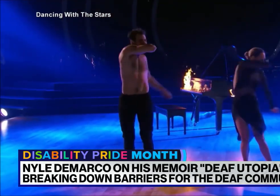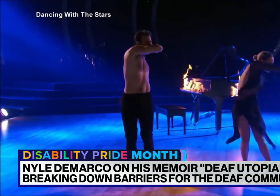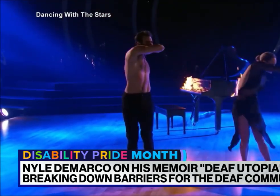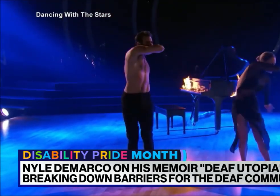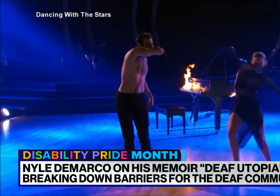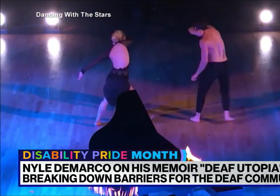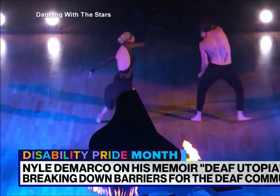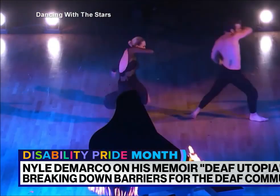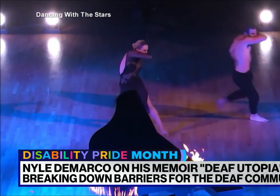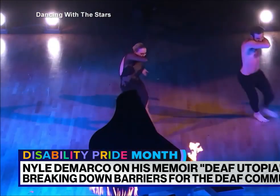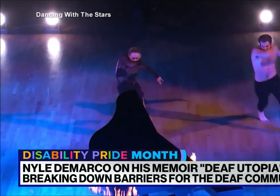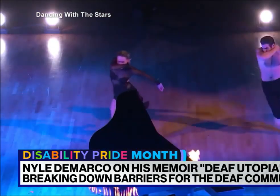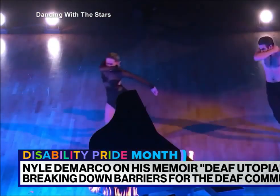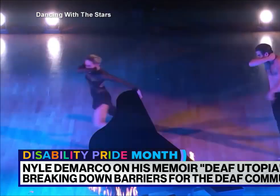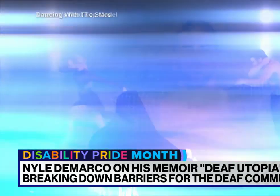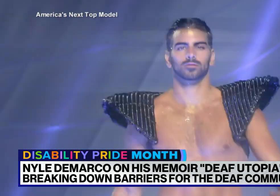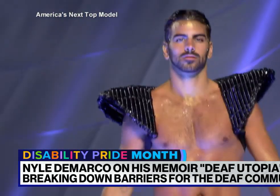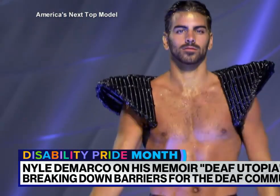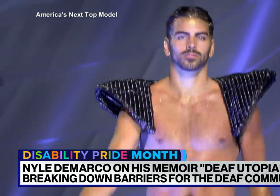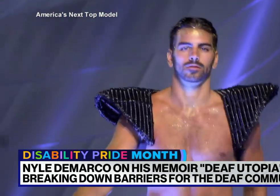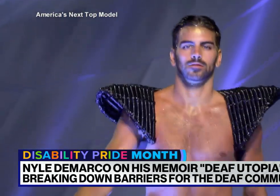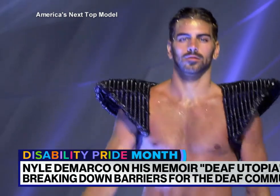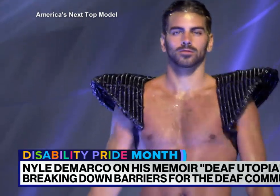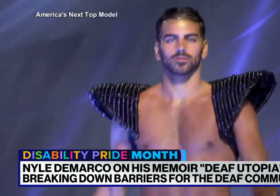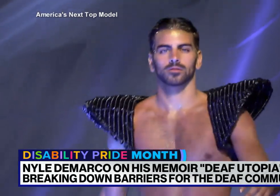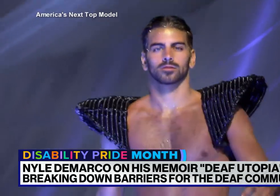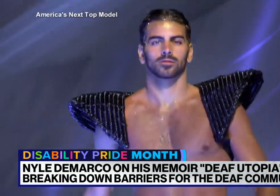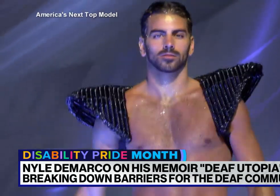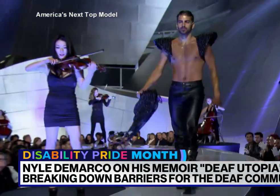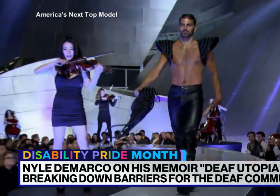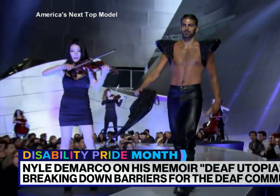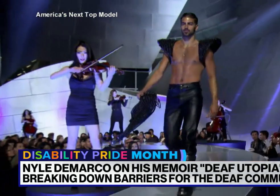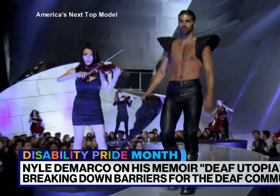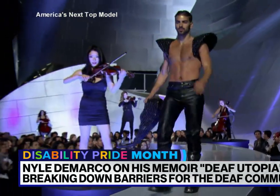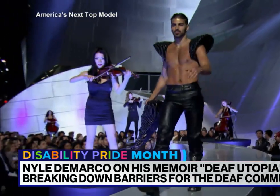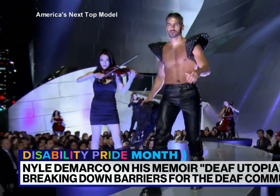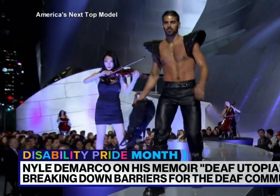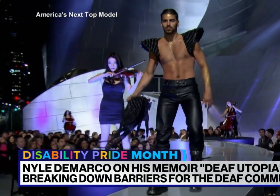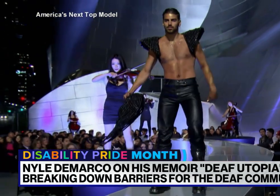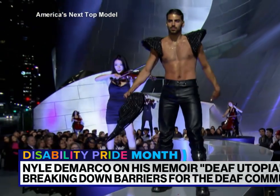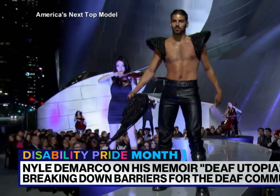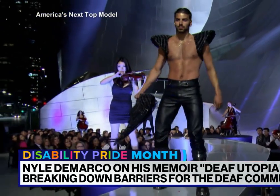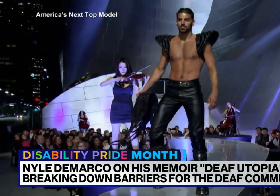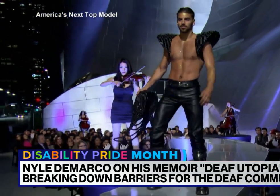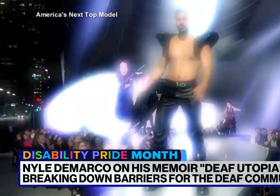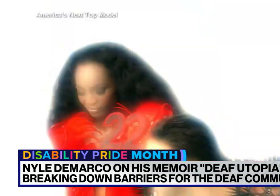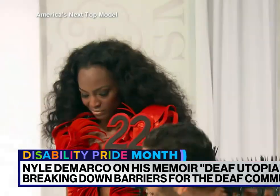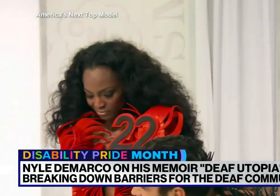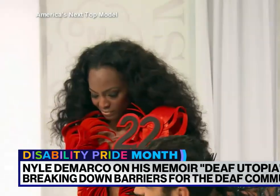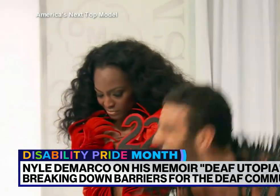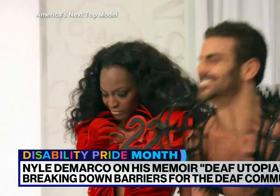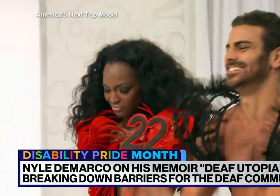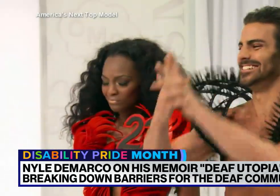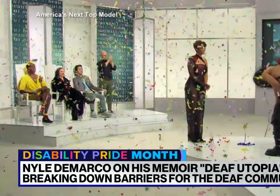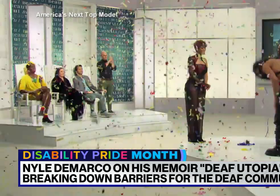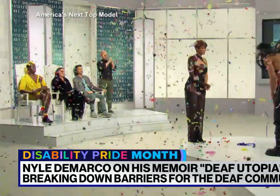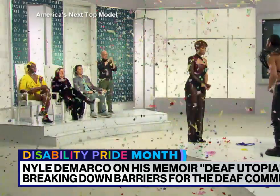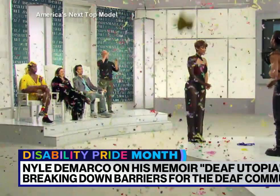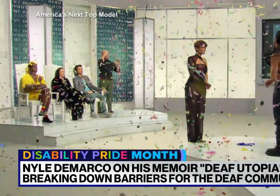If breaking barriers and shattering stereotypes equals everything perfect... Congratulations, Niall. You are